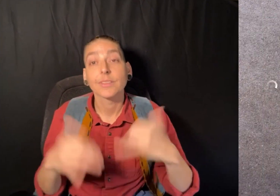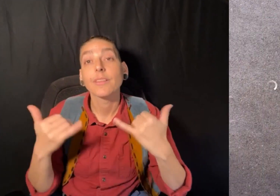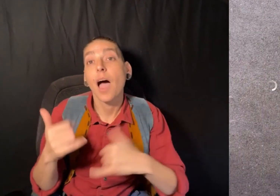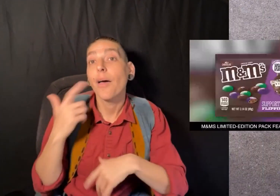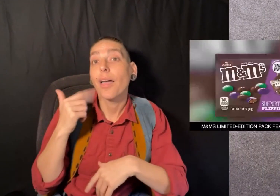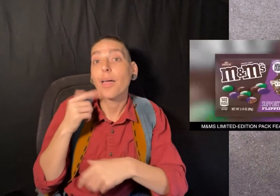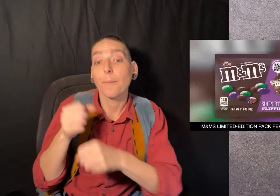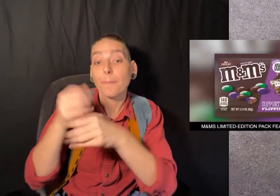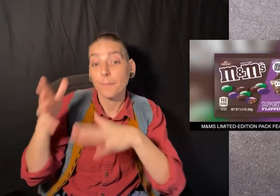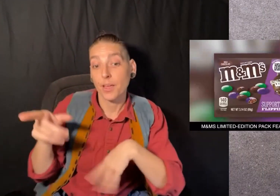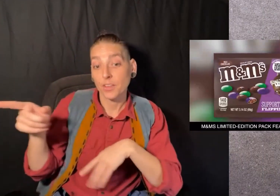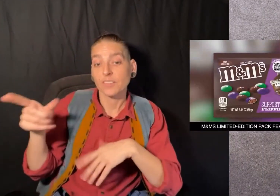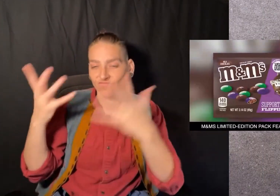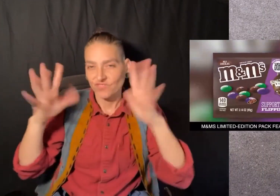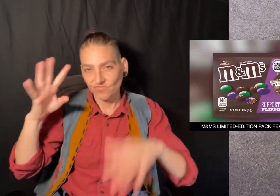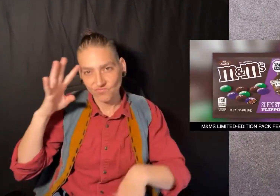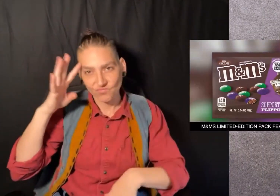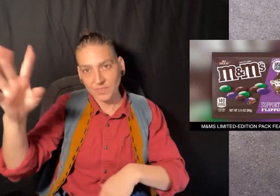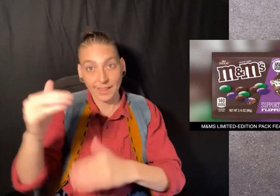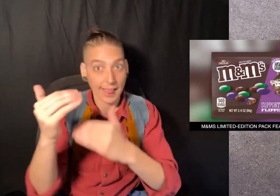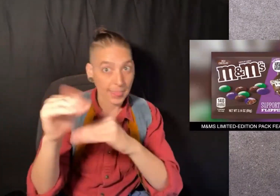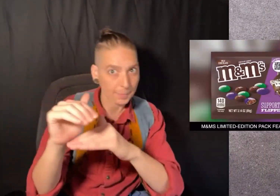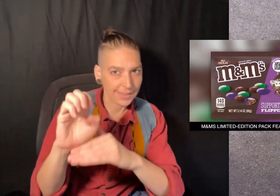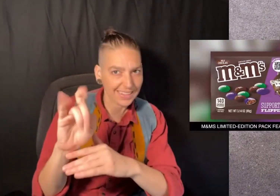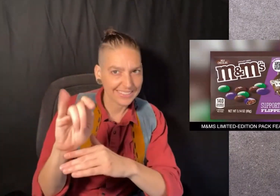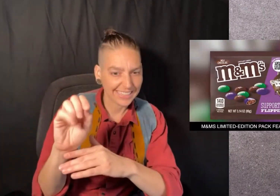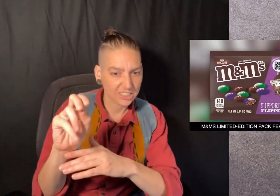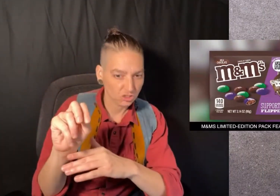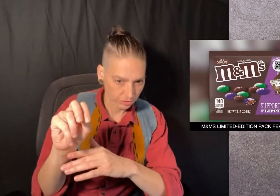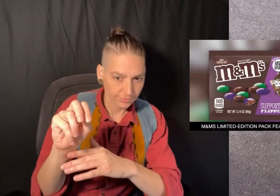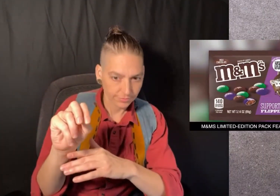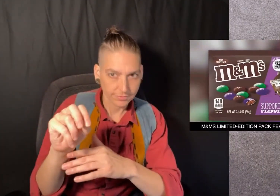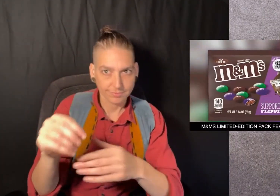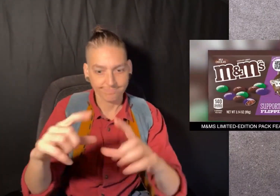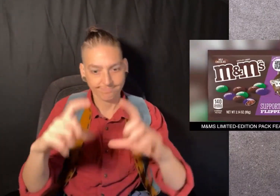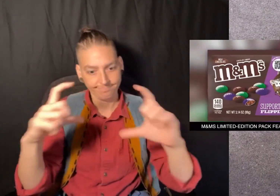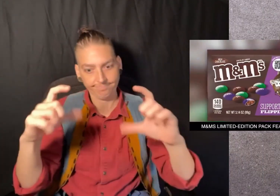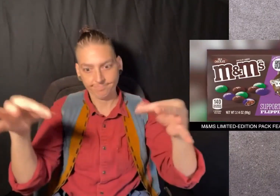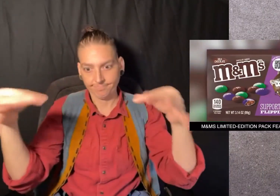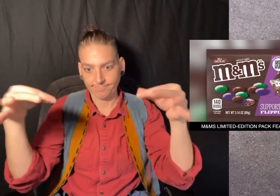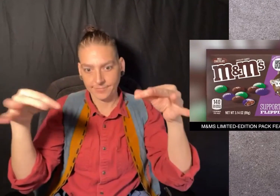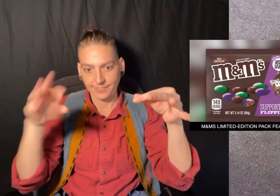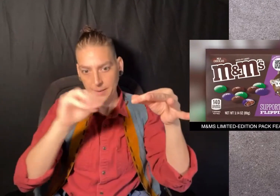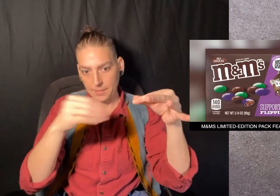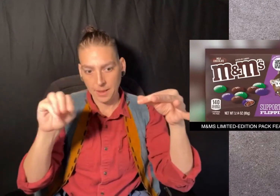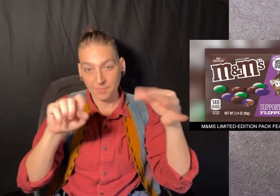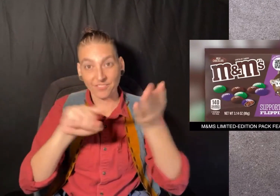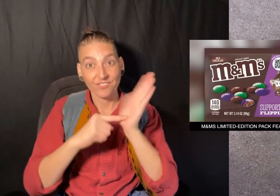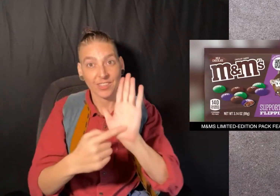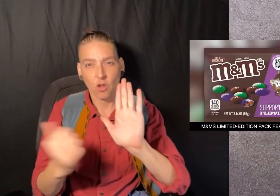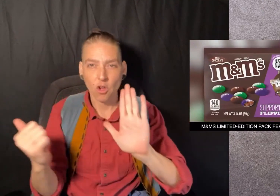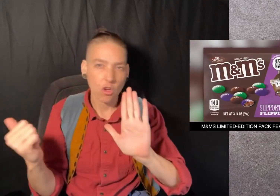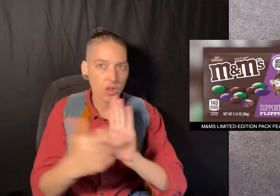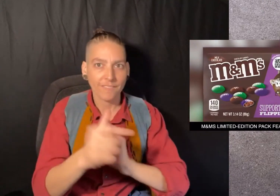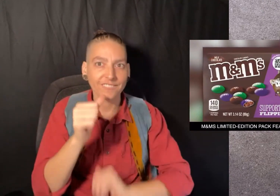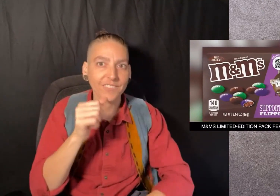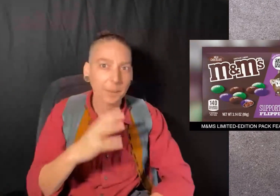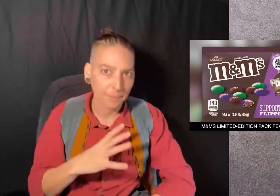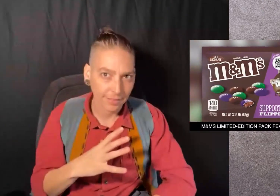Now, the candy maker has created a limited edition pack of M&Ms featuring an all-female